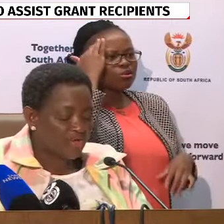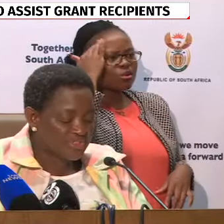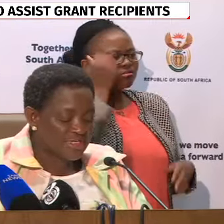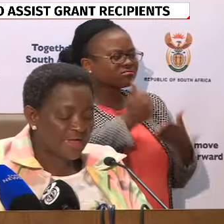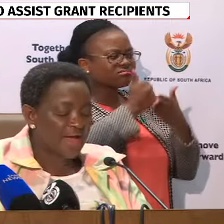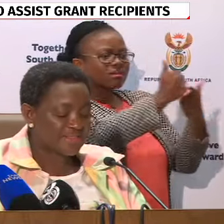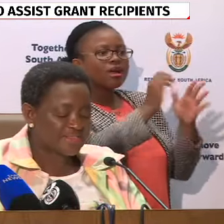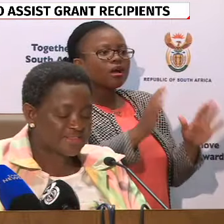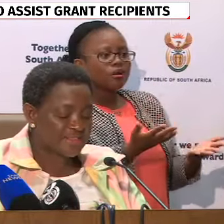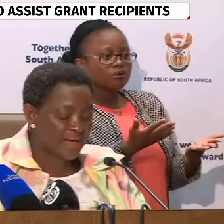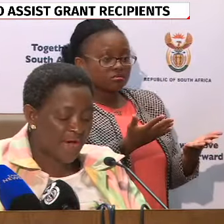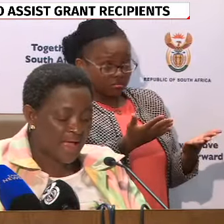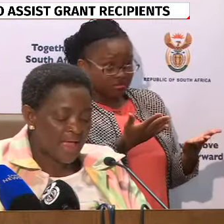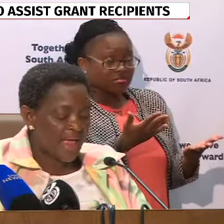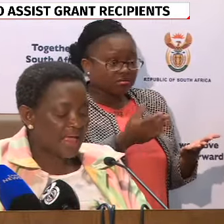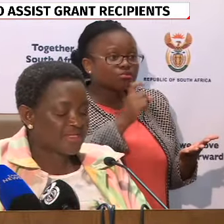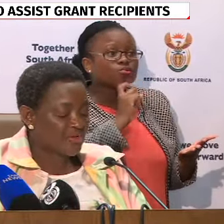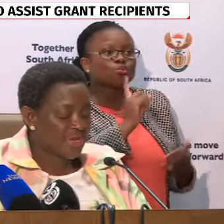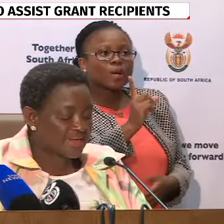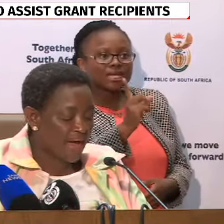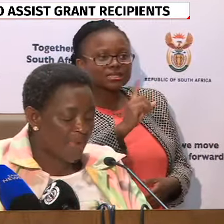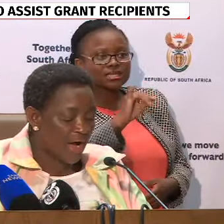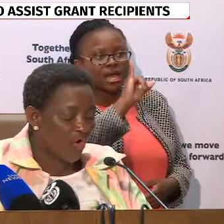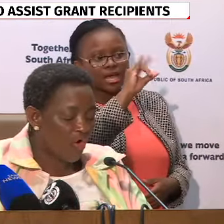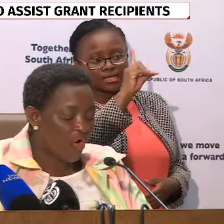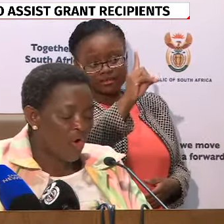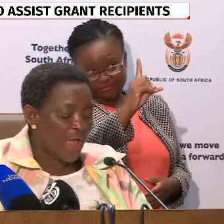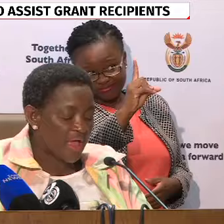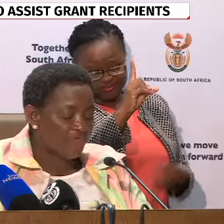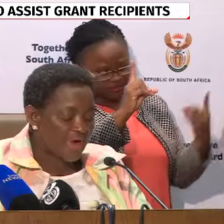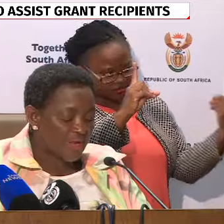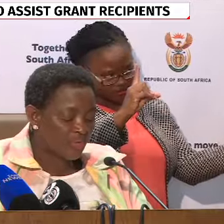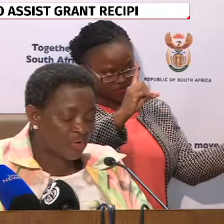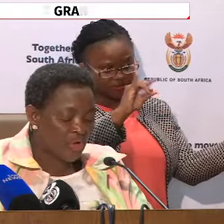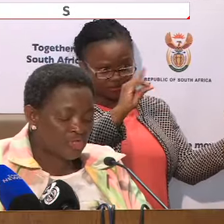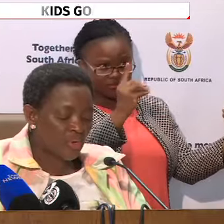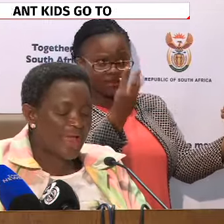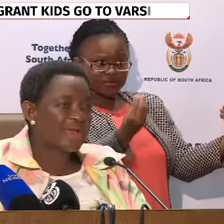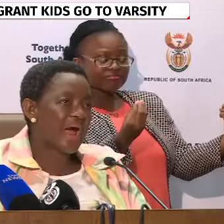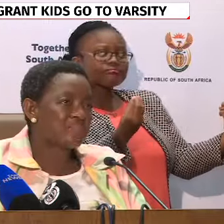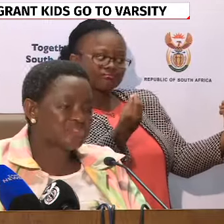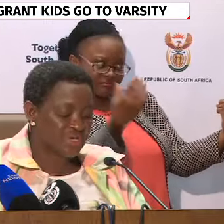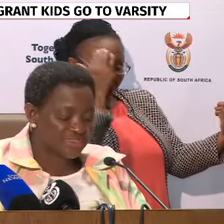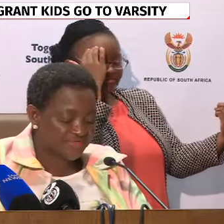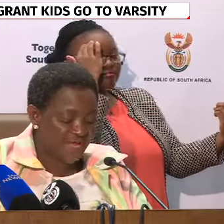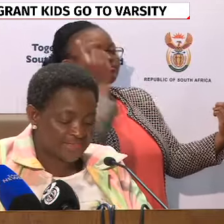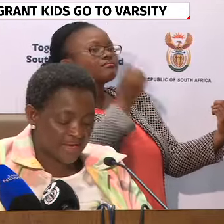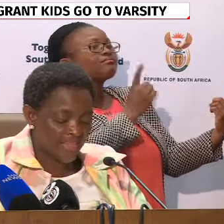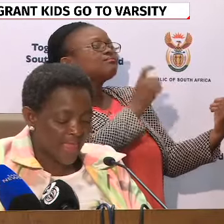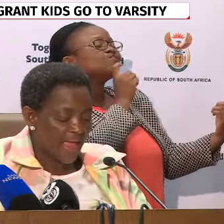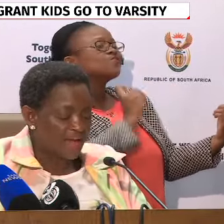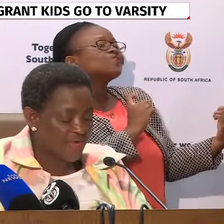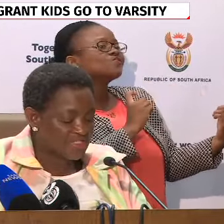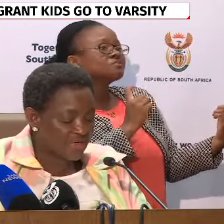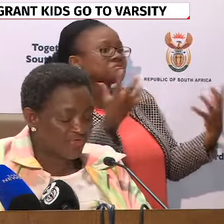by using the identity number as a unique number or a variable to any administrative data